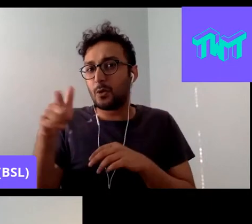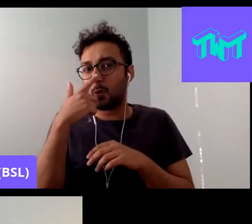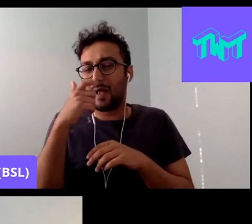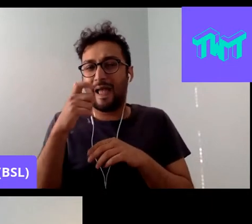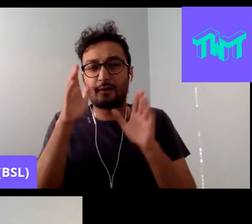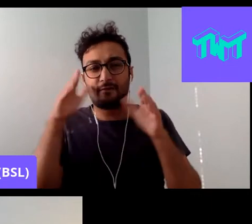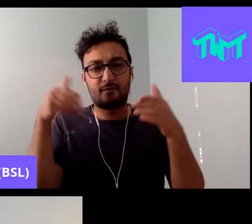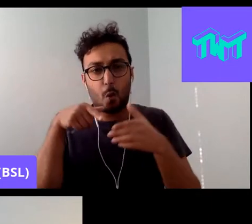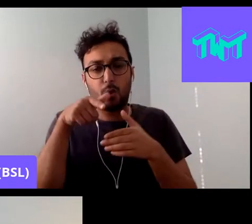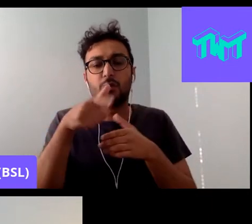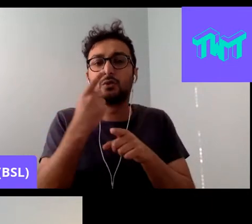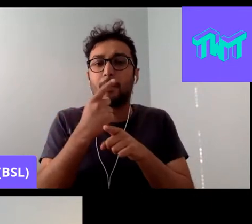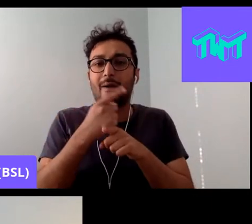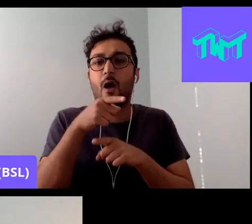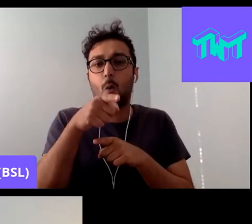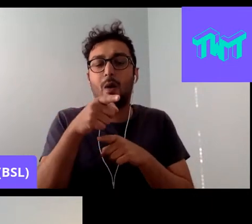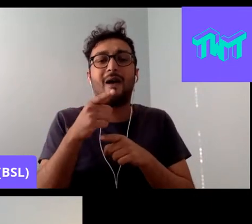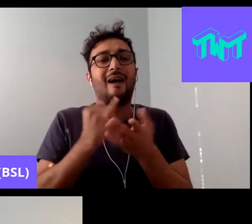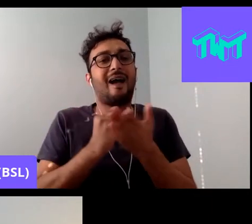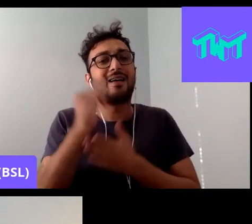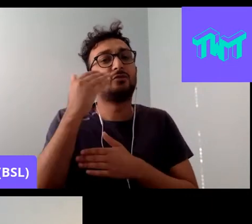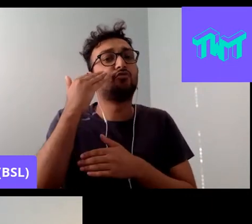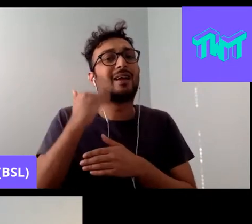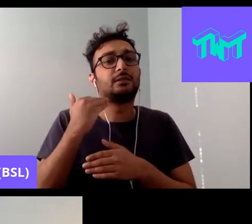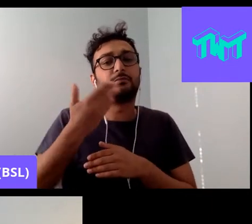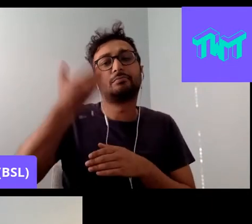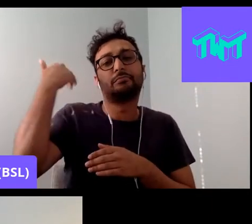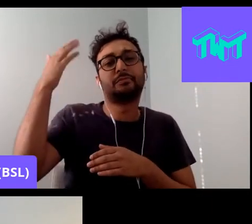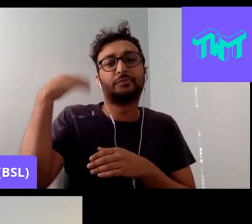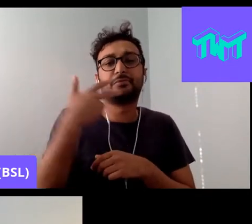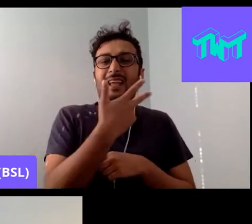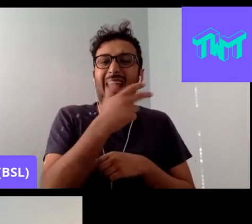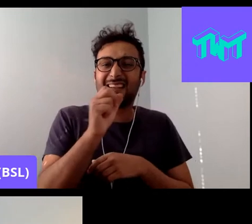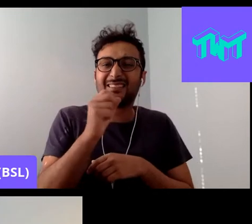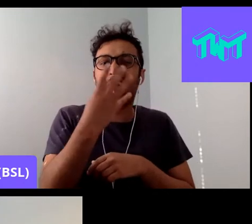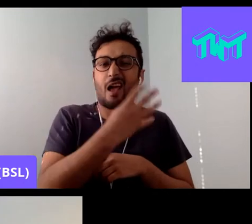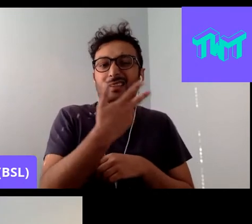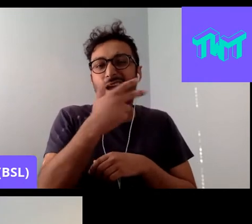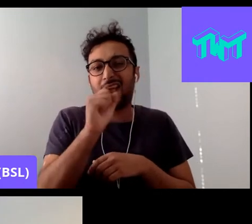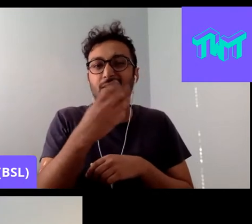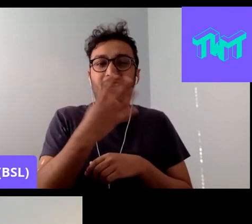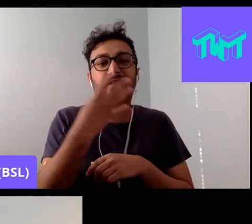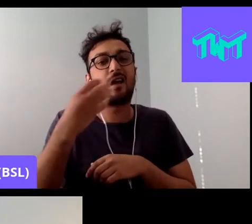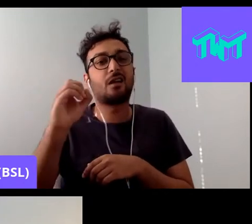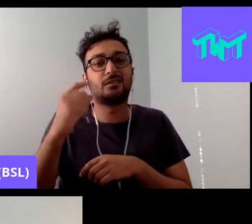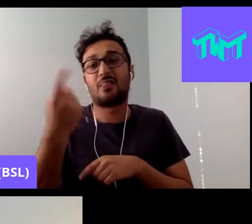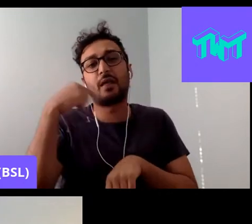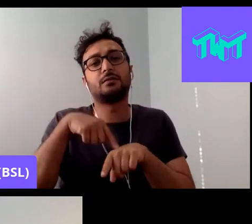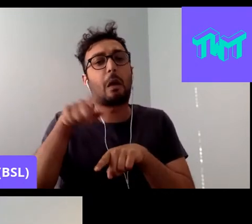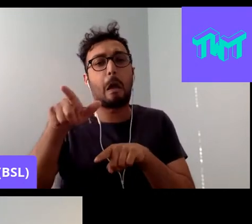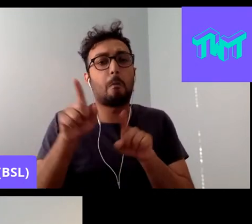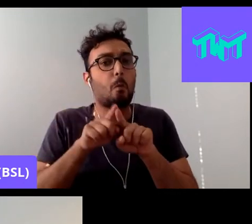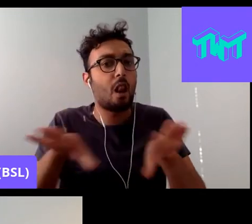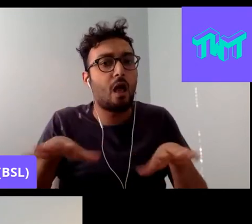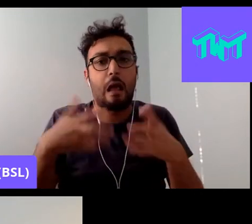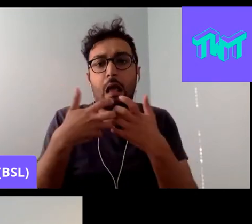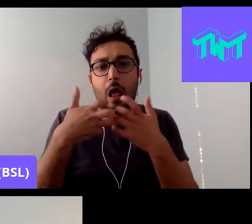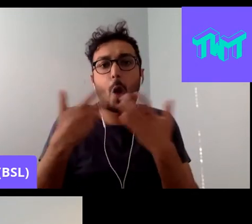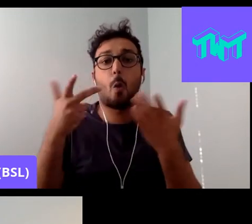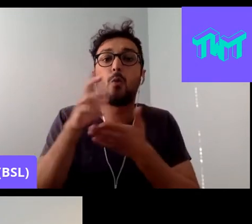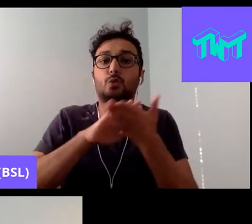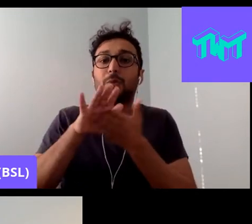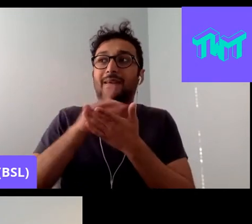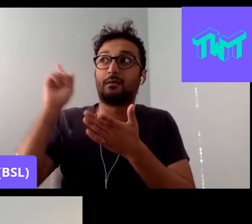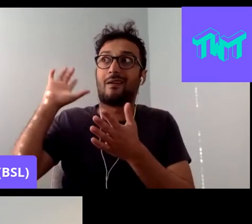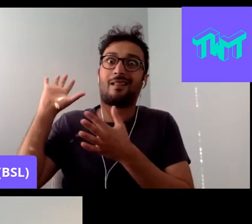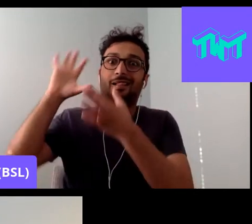-racism in the 80s and 90s and what it was like then. that the rest of us can take us on to the bigger